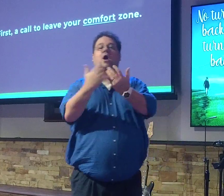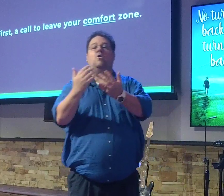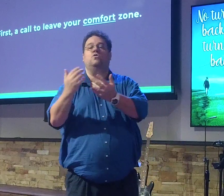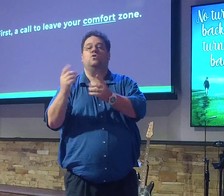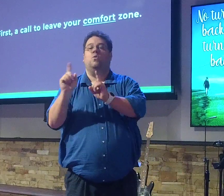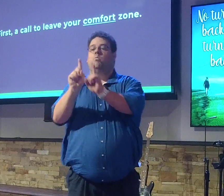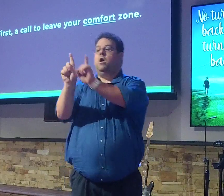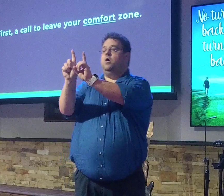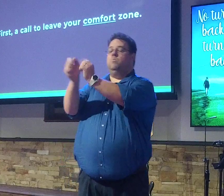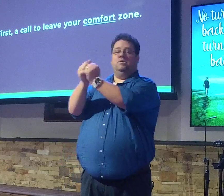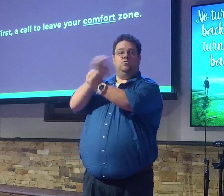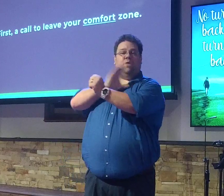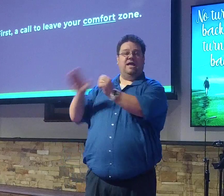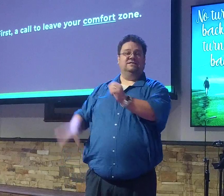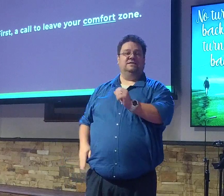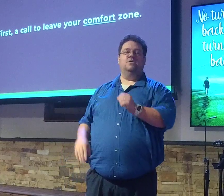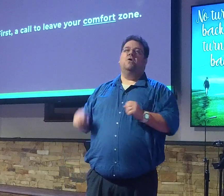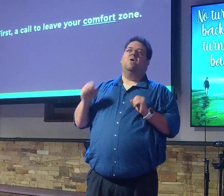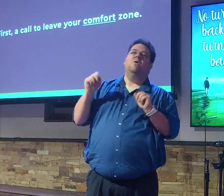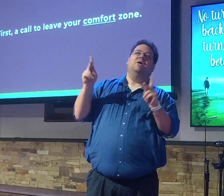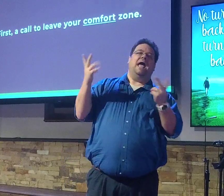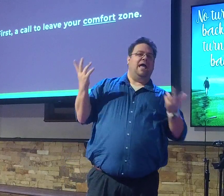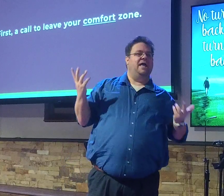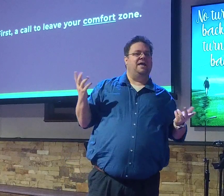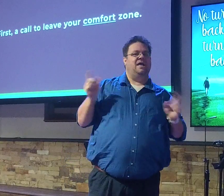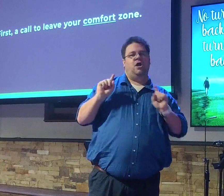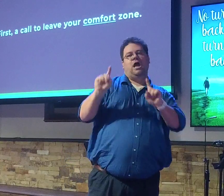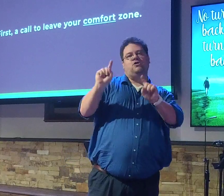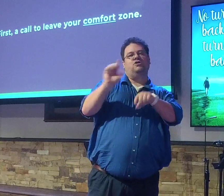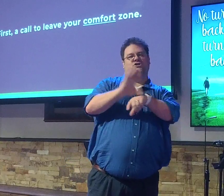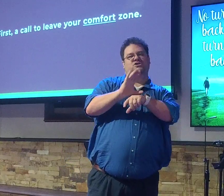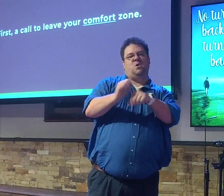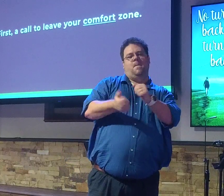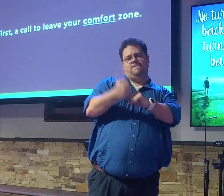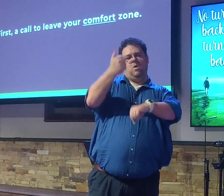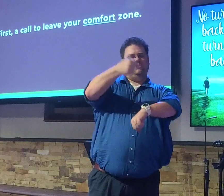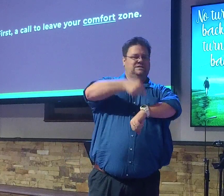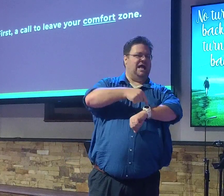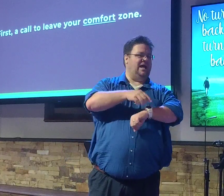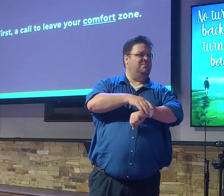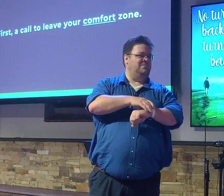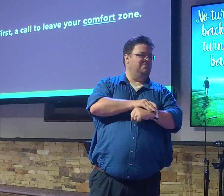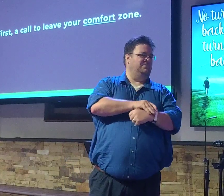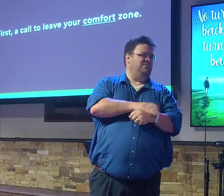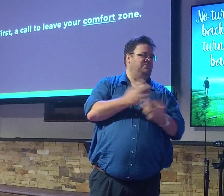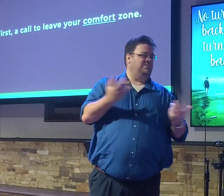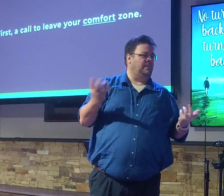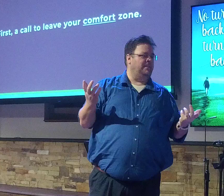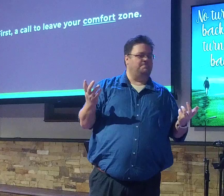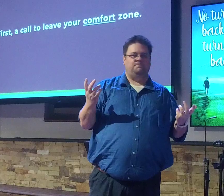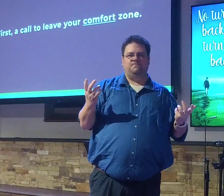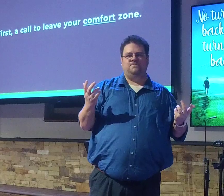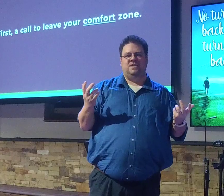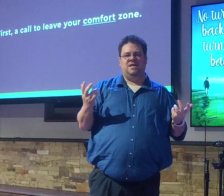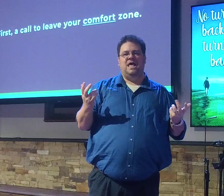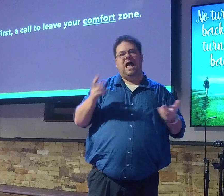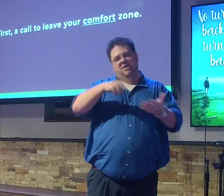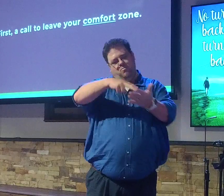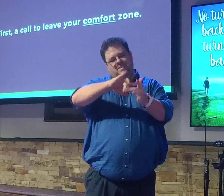okay. I mean, I make it to church most of the time when I don't, you know, have anything more pressing. I read the Bible sometimes,